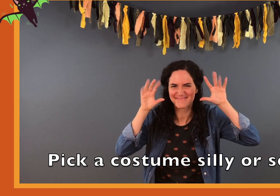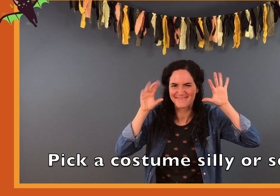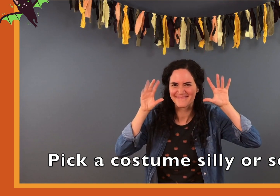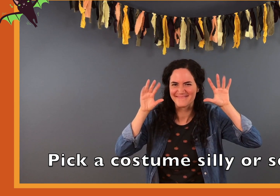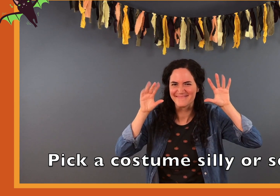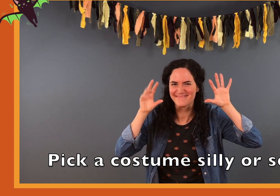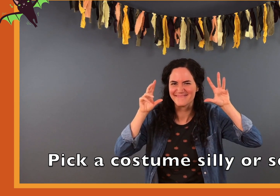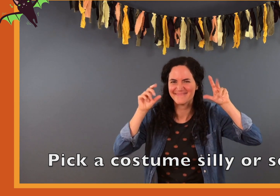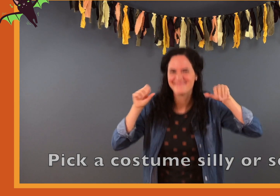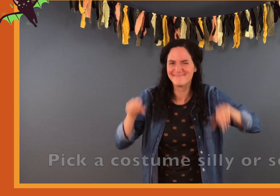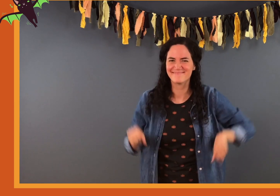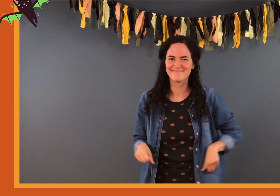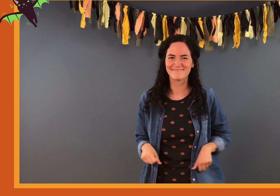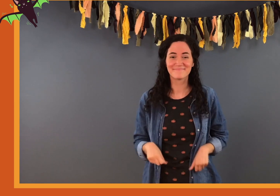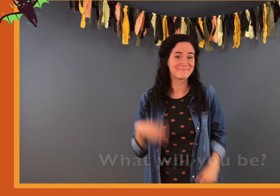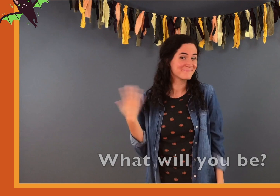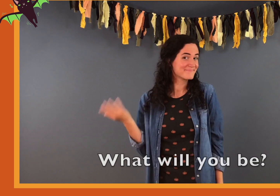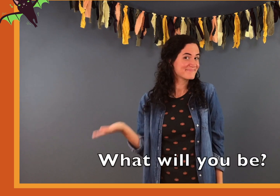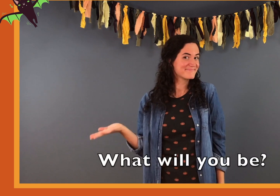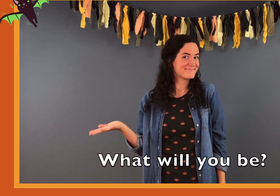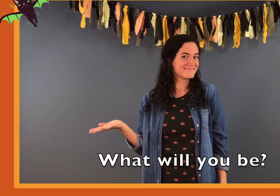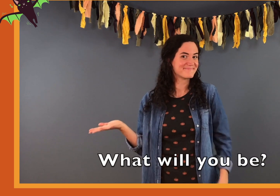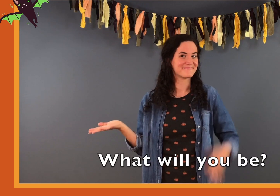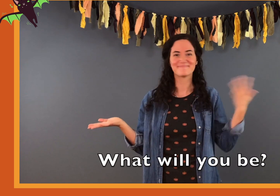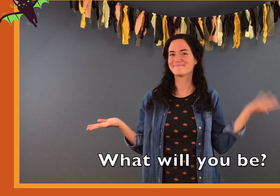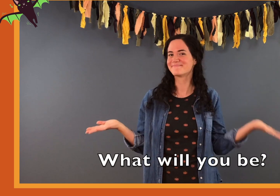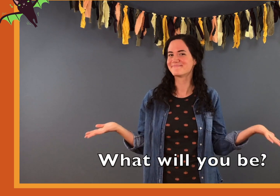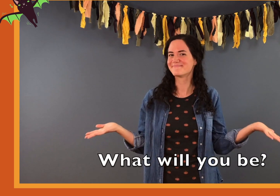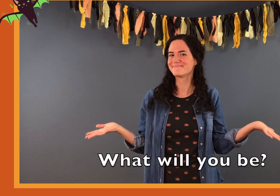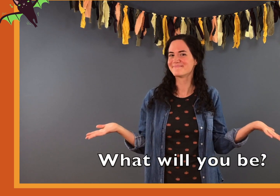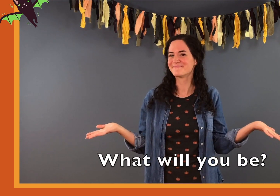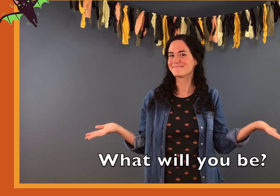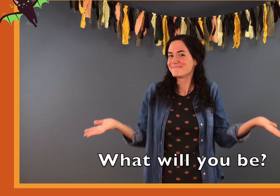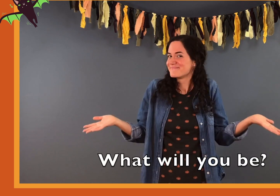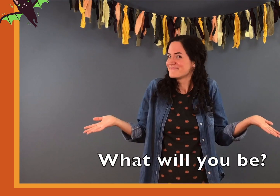What will you be?